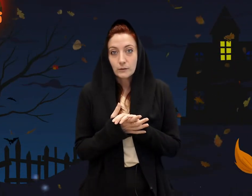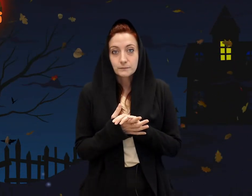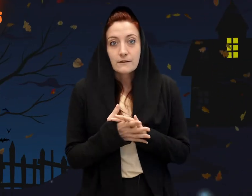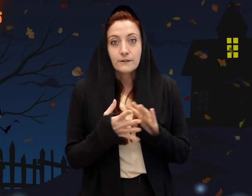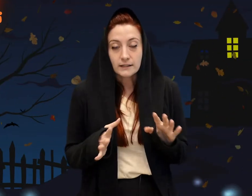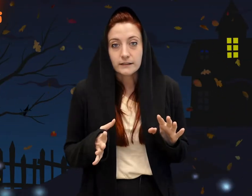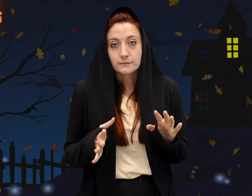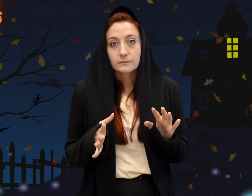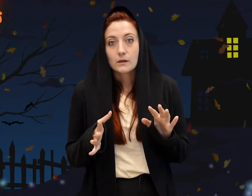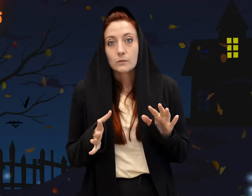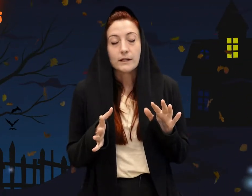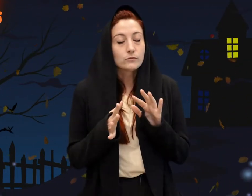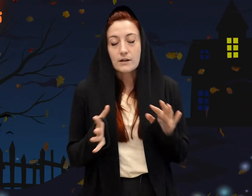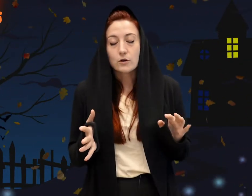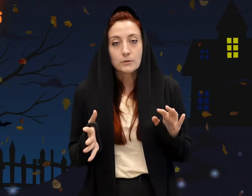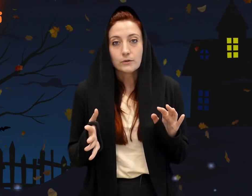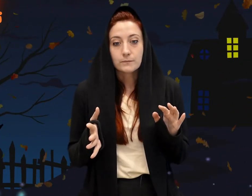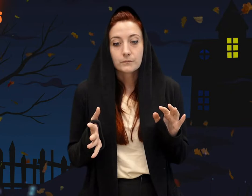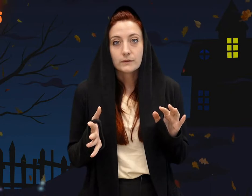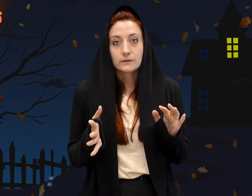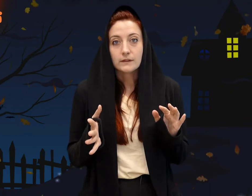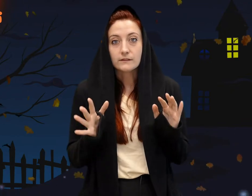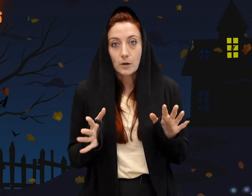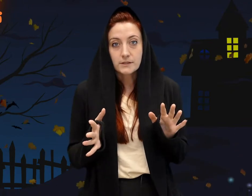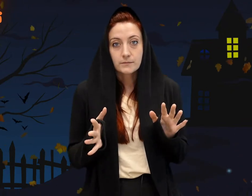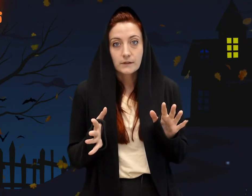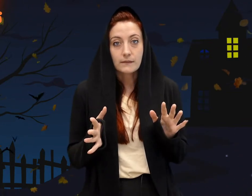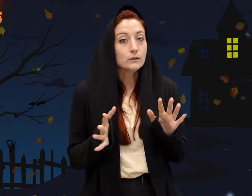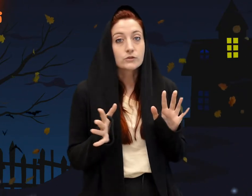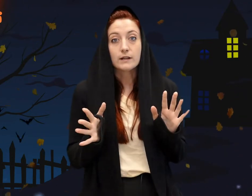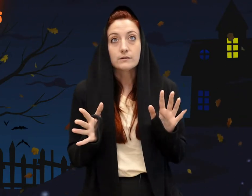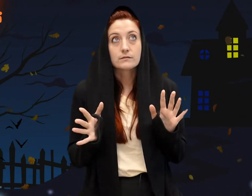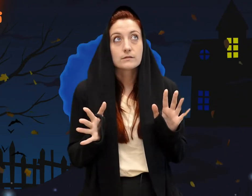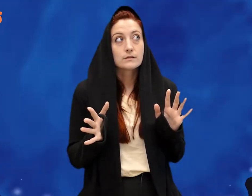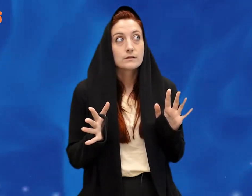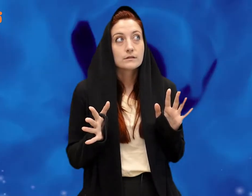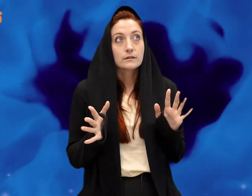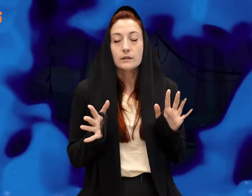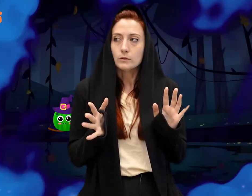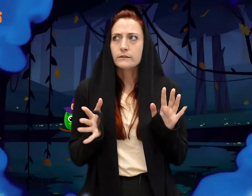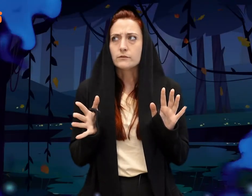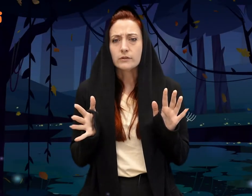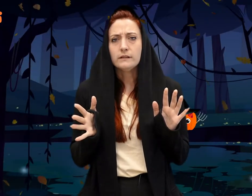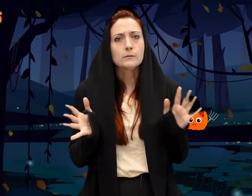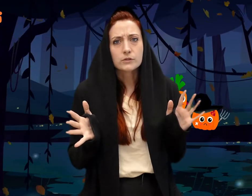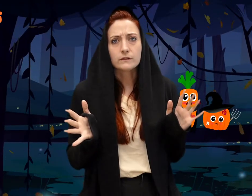going. Finally, when they could run no more, they stopped and they looked around. There were lots of trees and bushes.